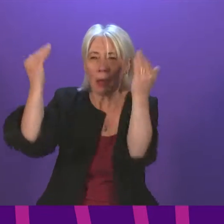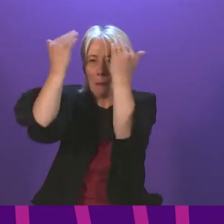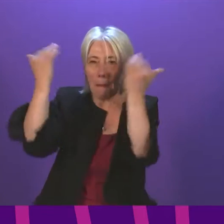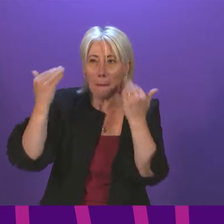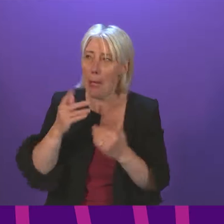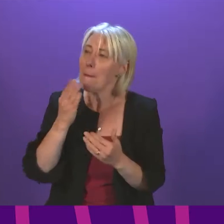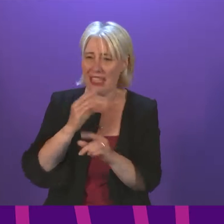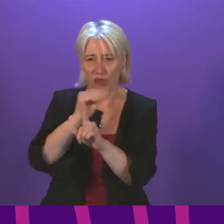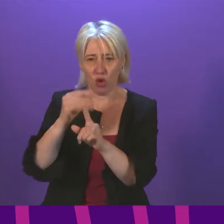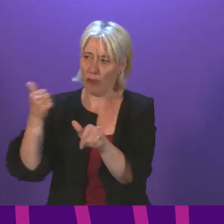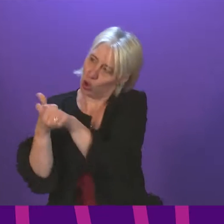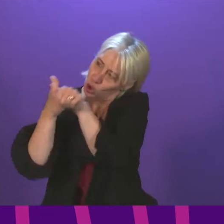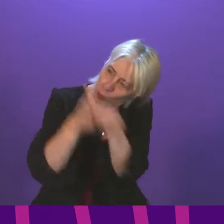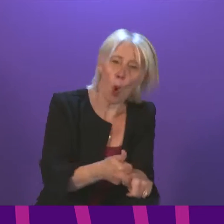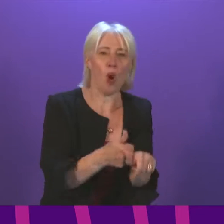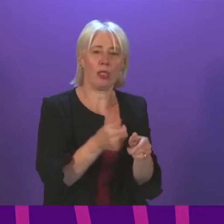system for once.